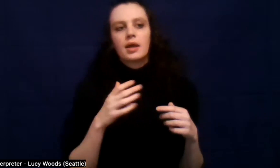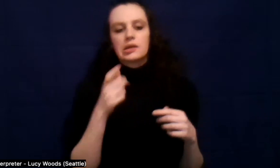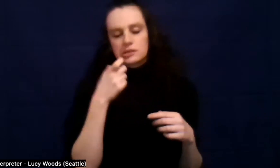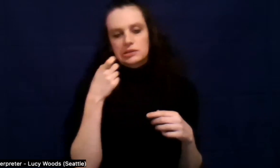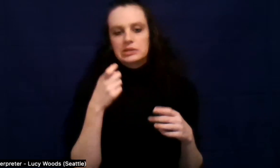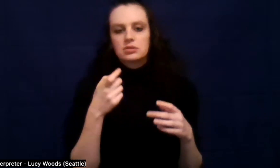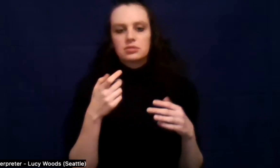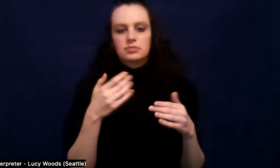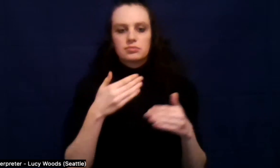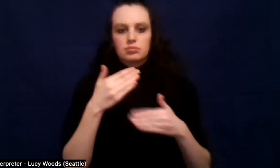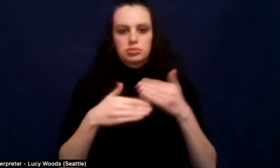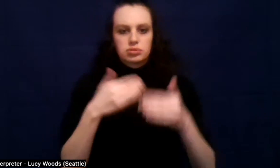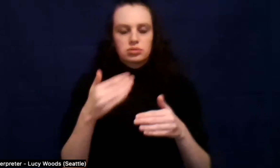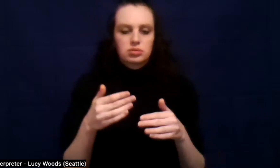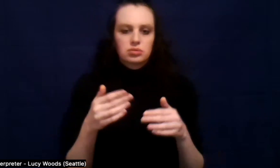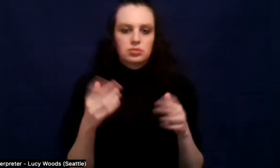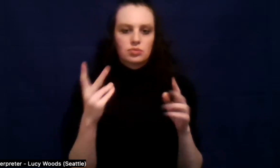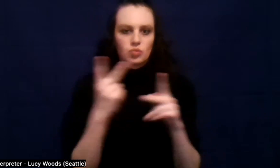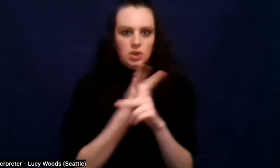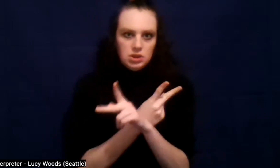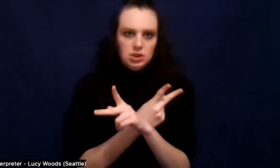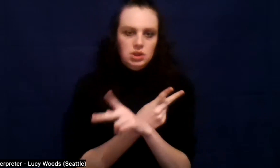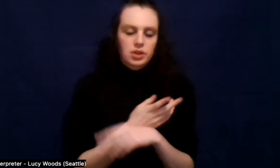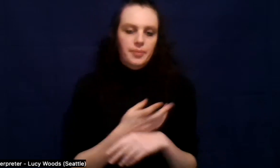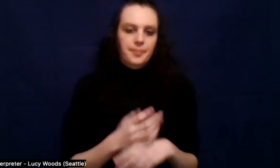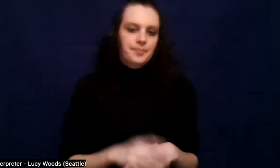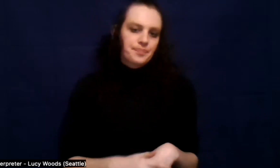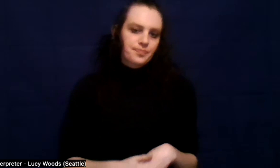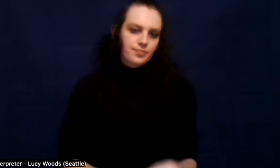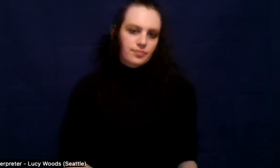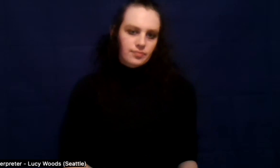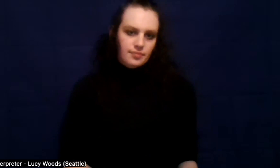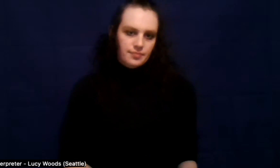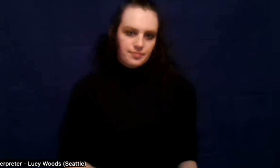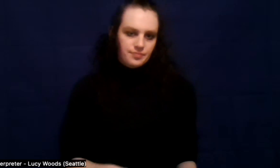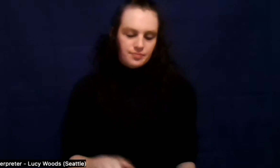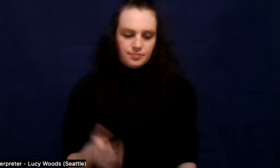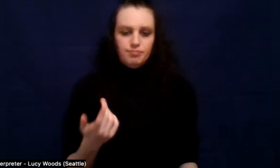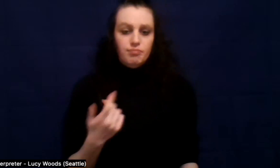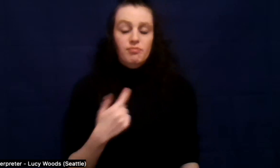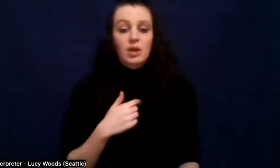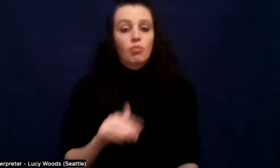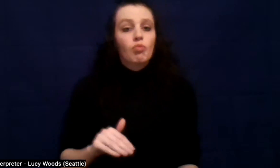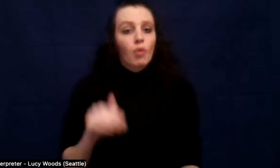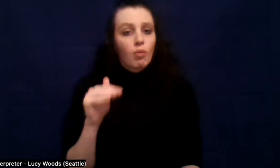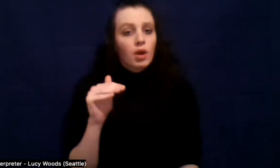I, you know, had the typical like straight A, um,